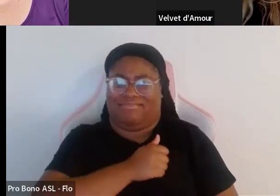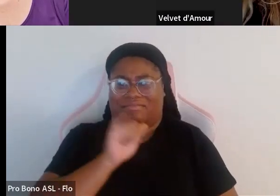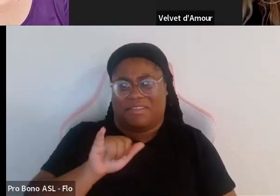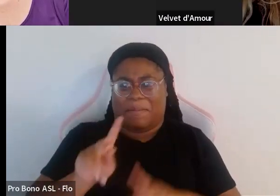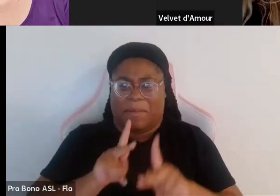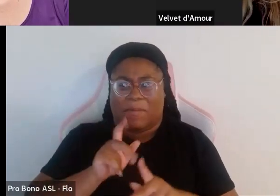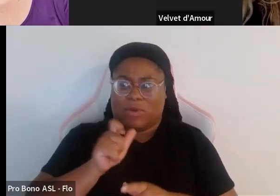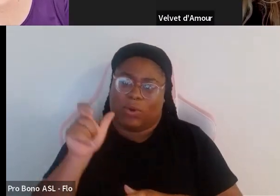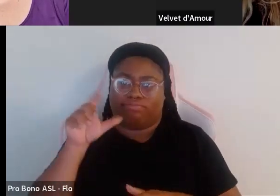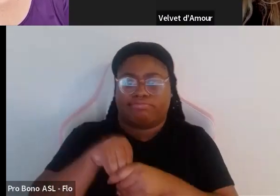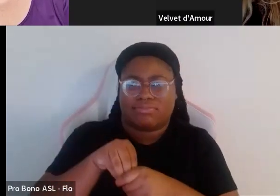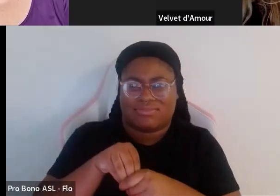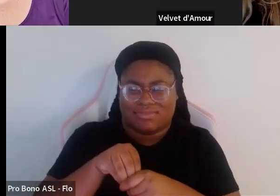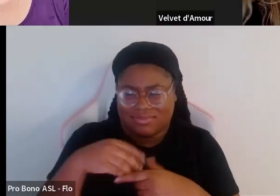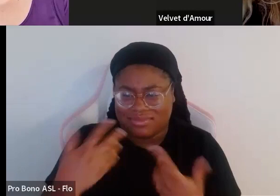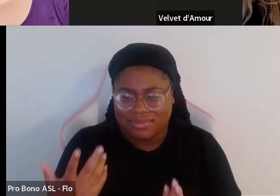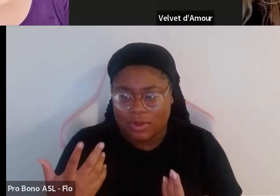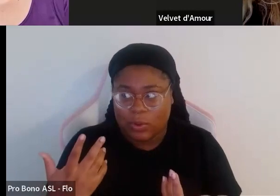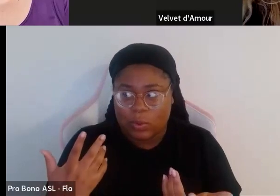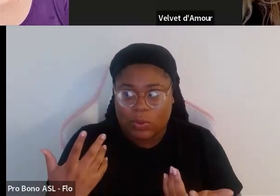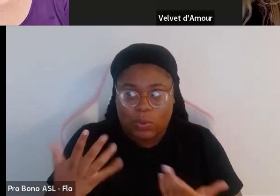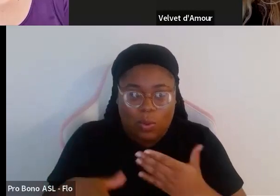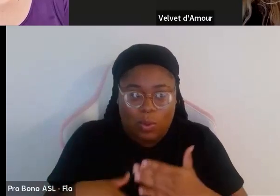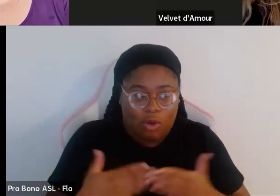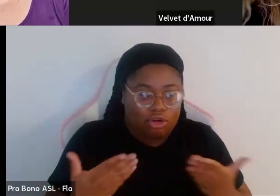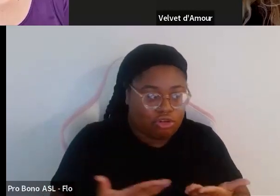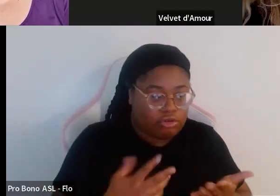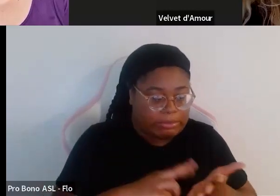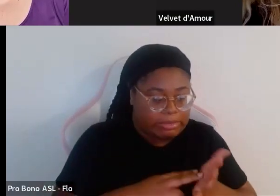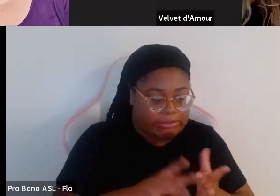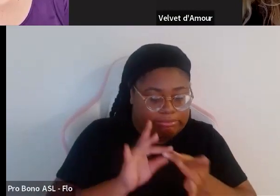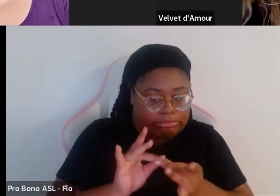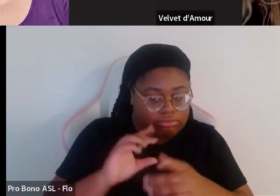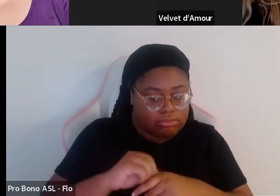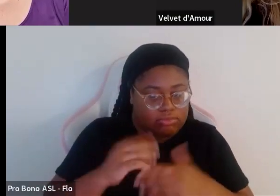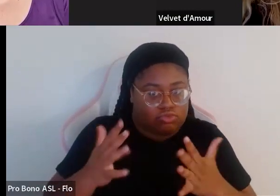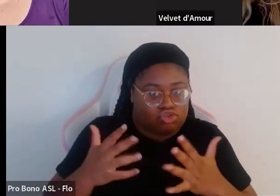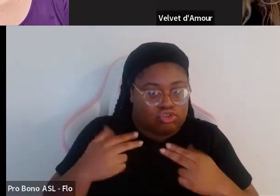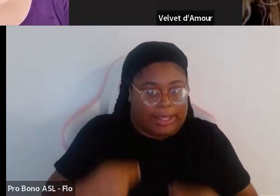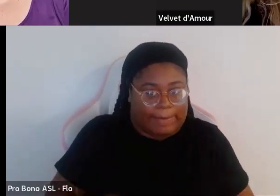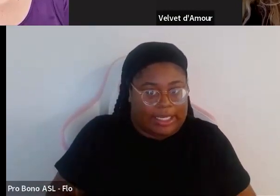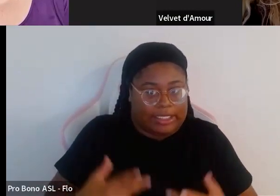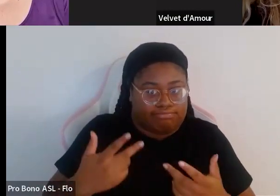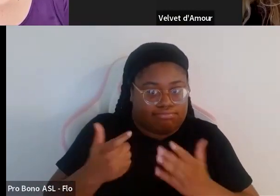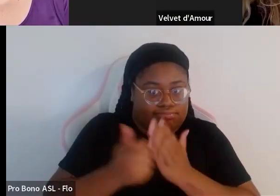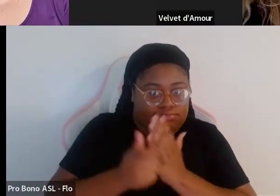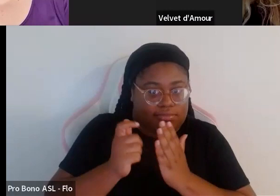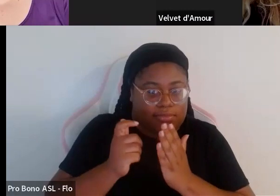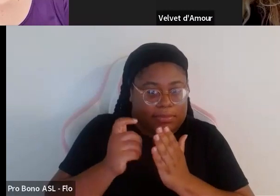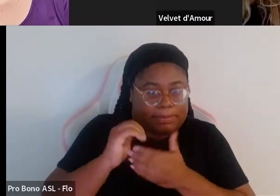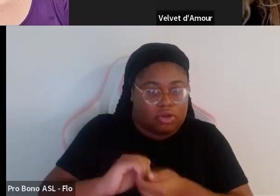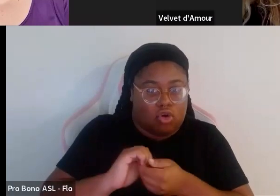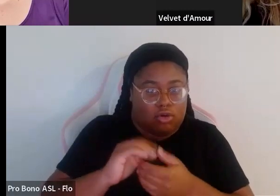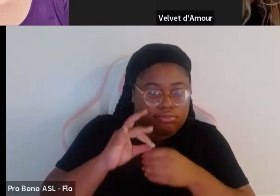don't belong because you know what we're all here so we all do belong like that's like humanity belongs so the perception